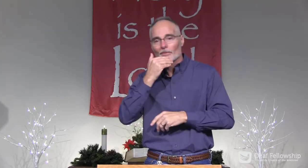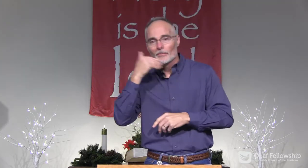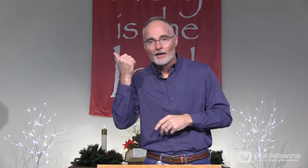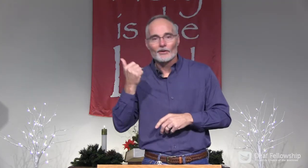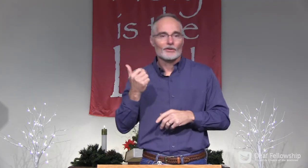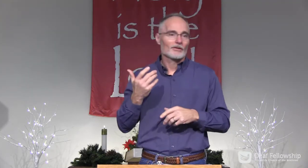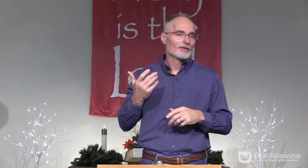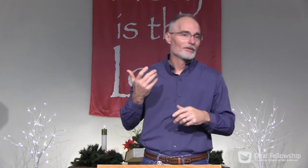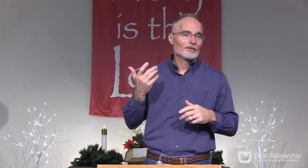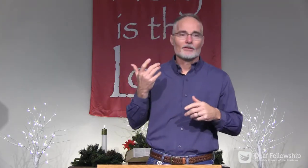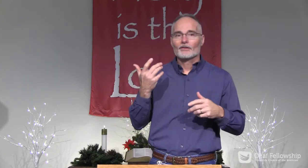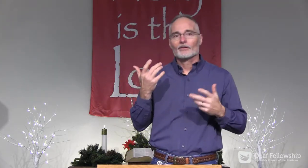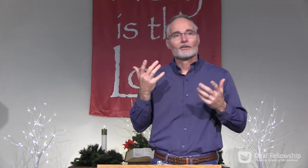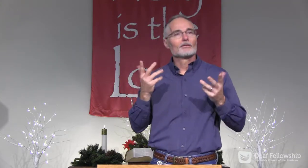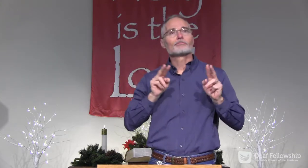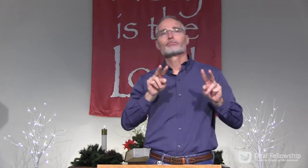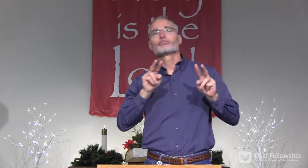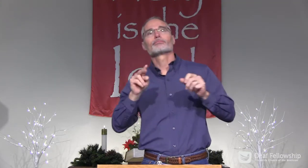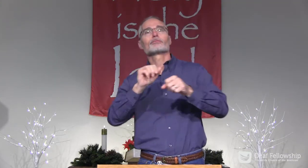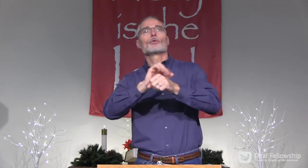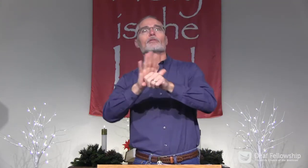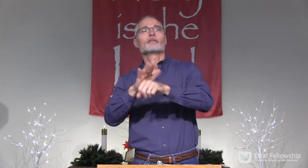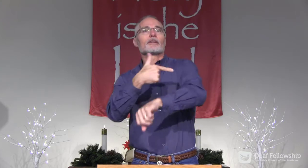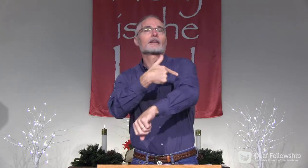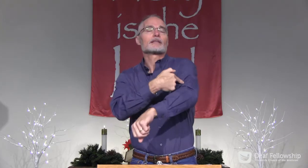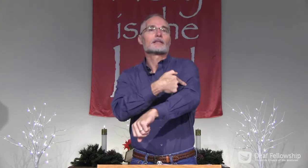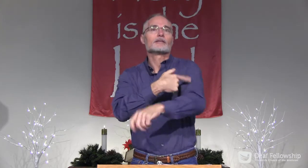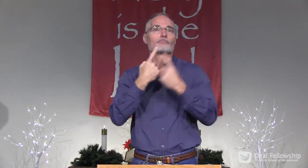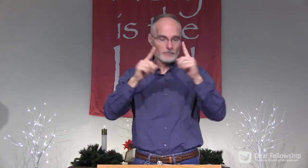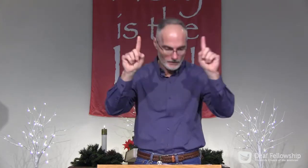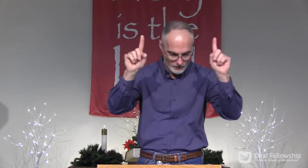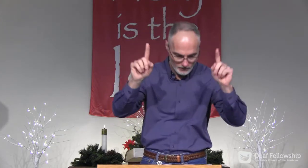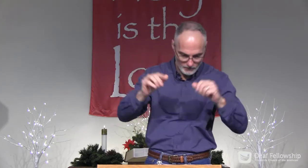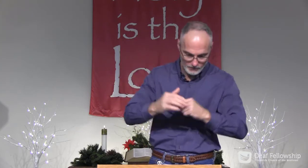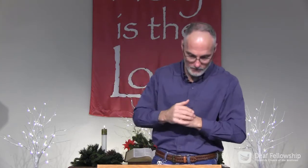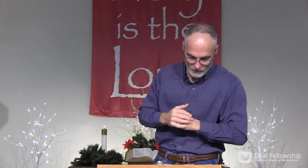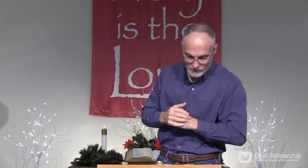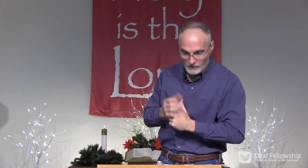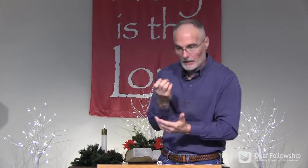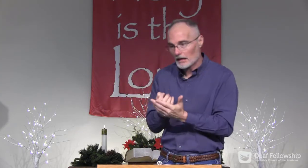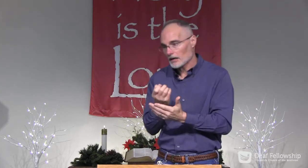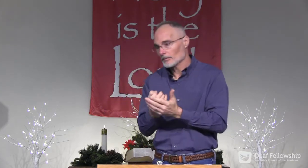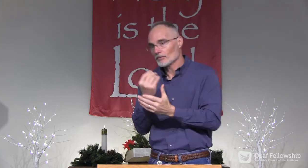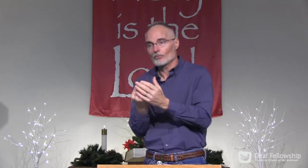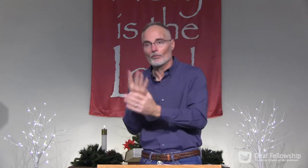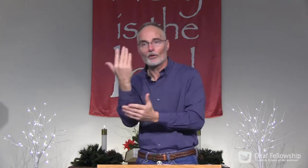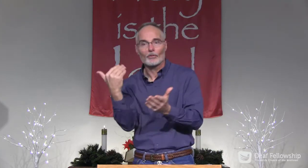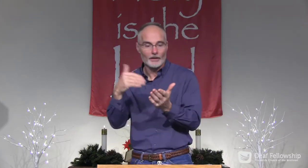So yes, we want 2021 to be better. We're looking forward to a successful vaccine,